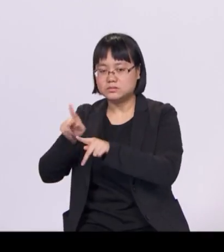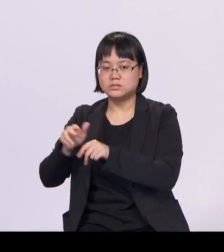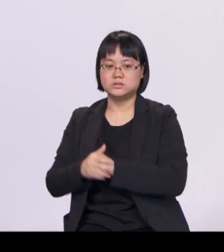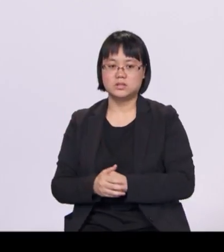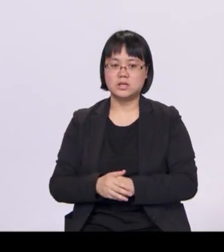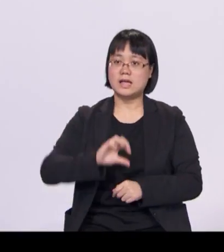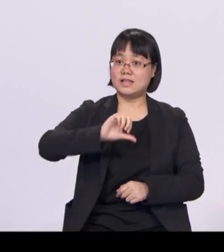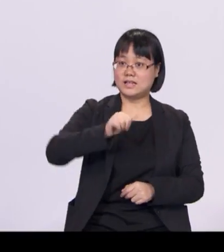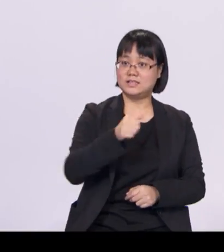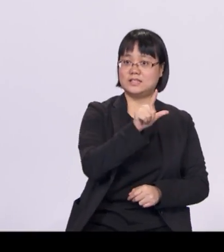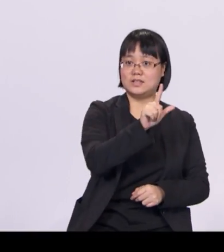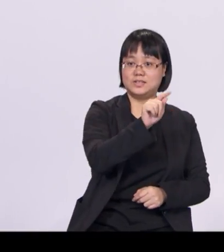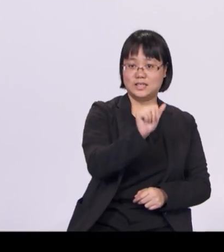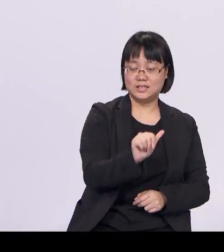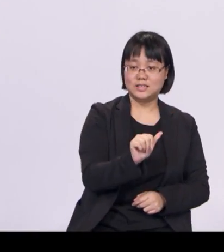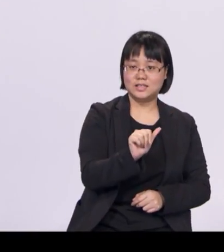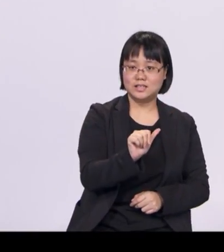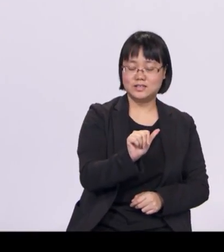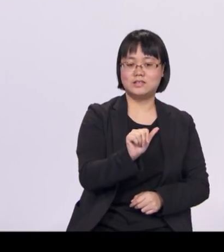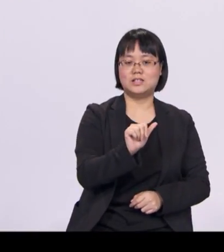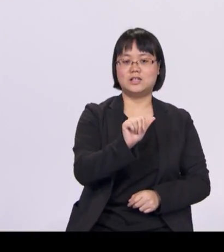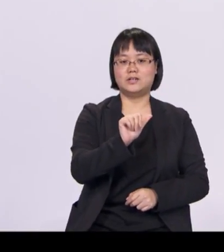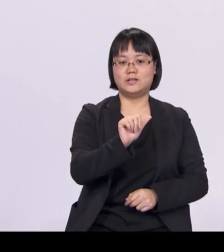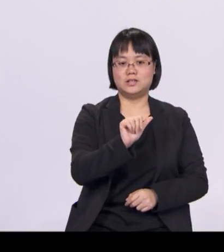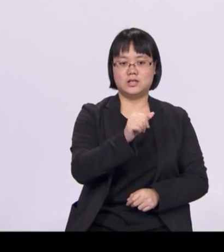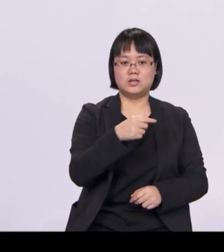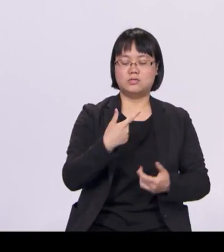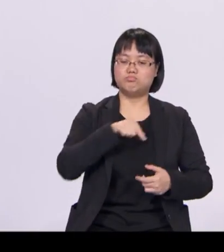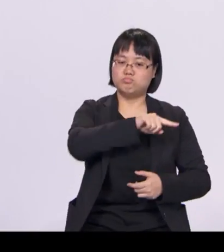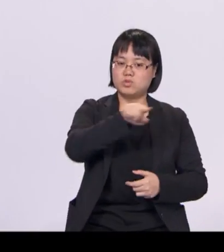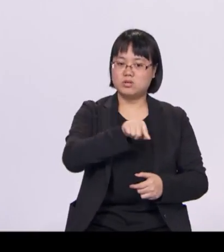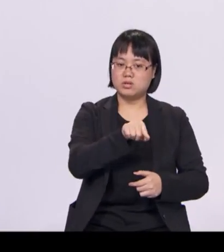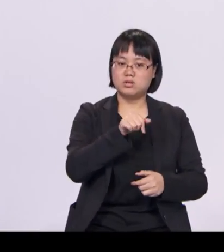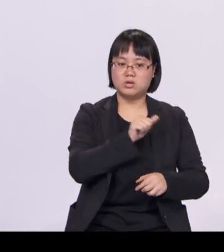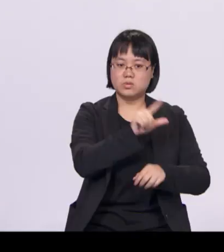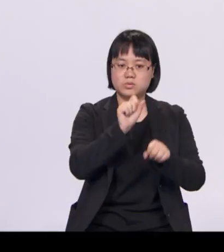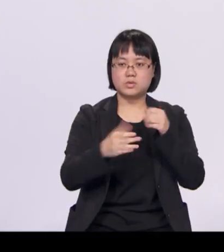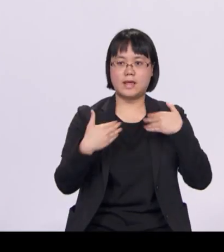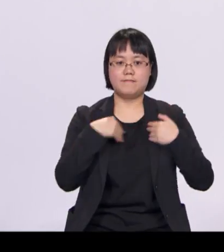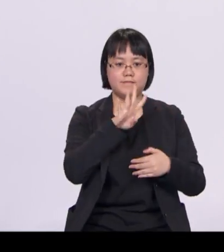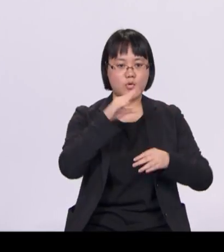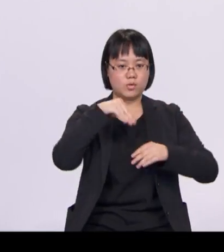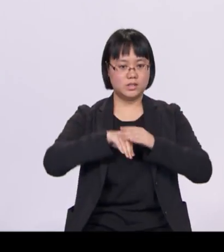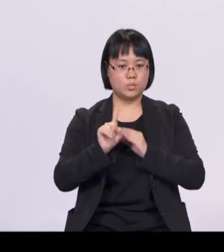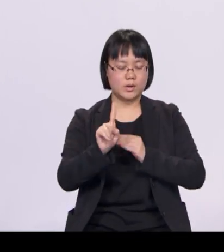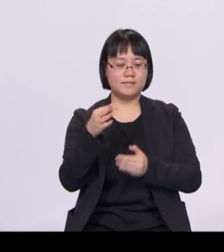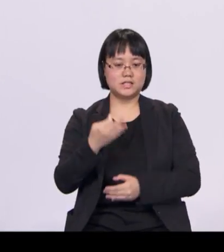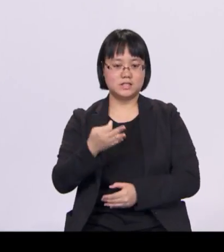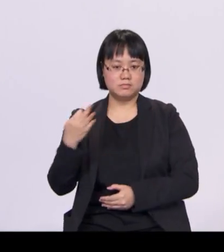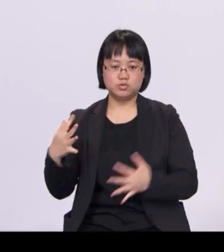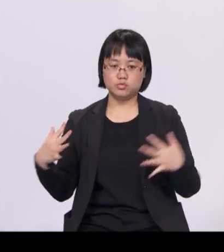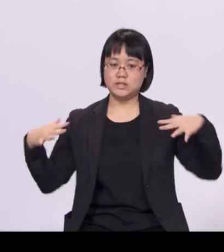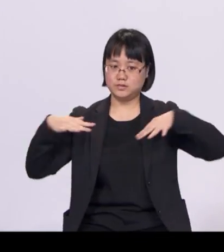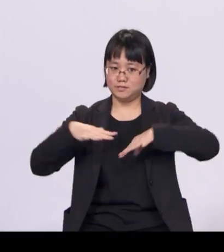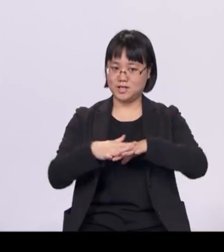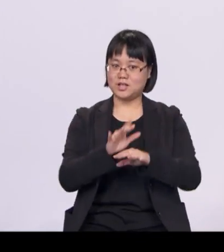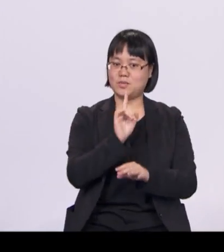Transport Authority of Singapore LTA, which has designed a four-in-one facility, integrating one bus and three rail